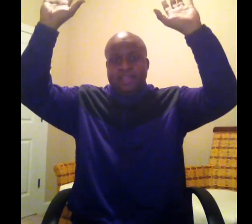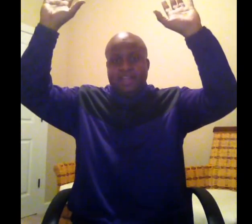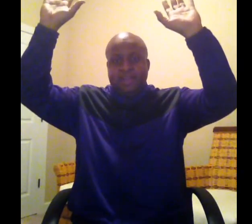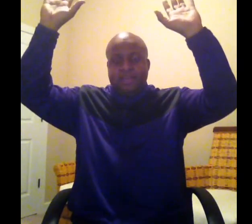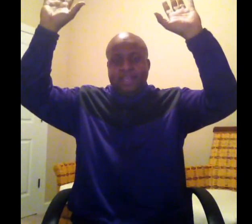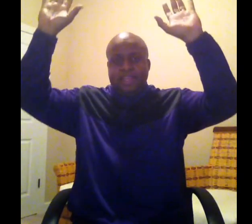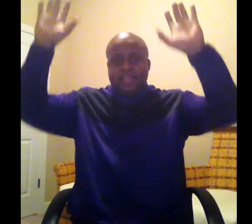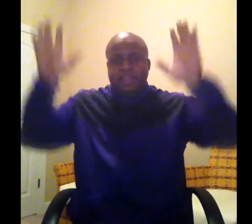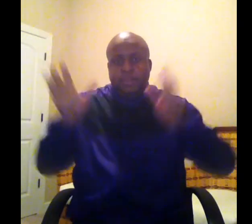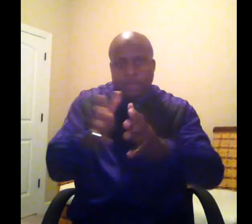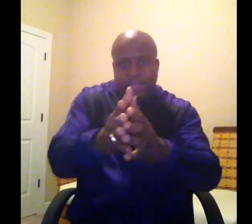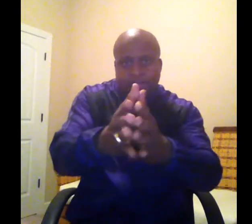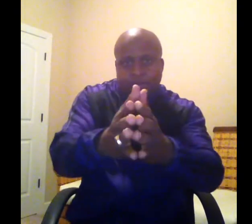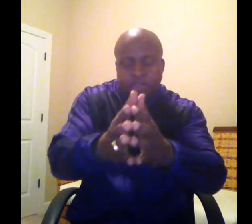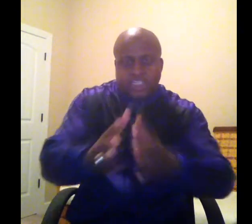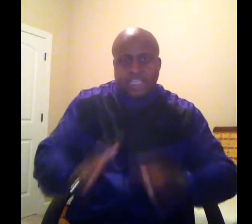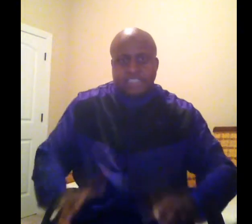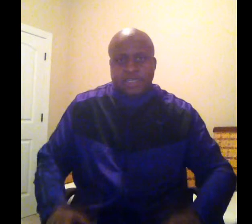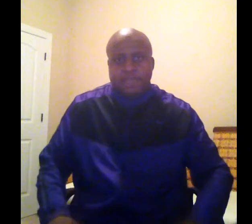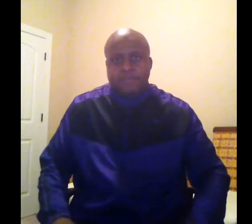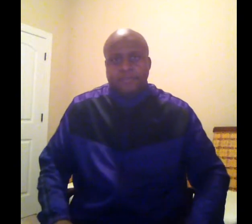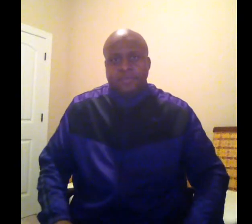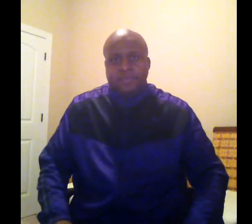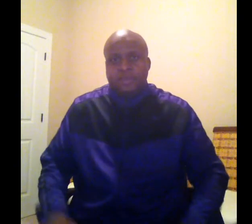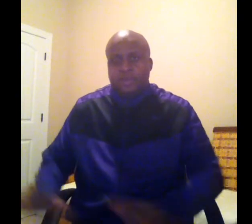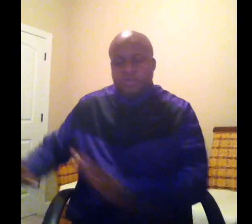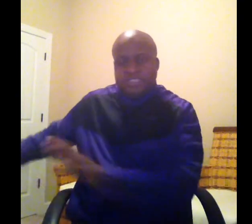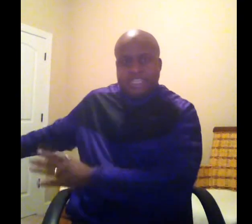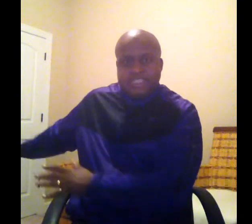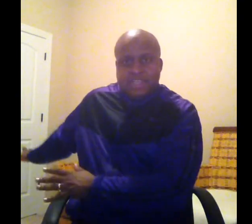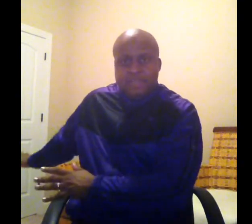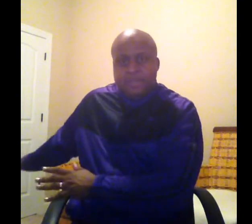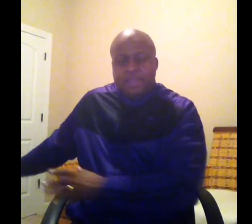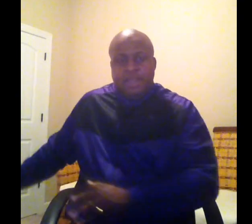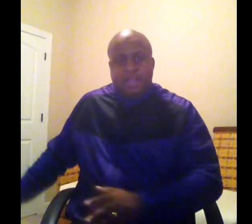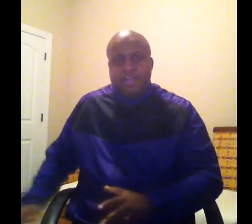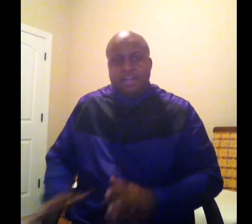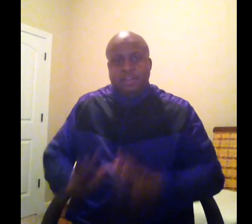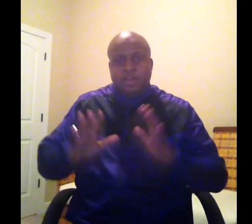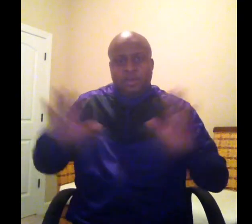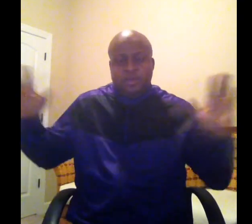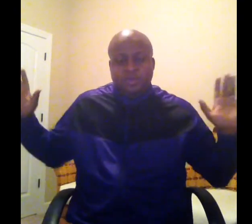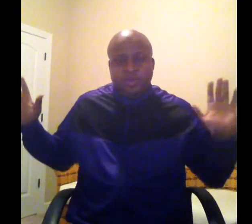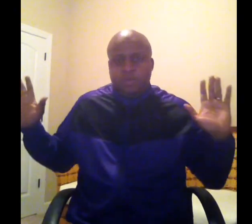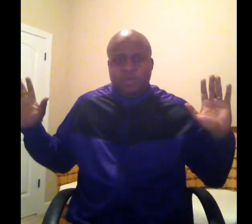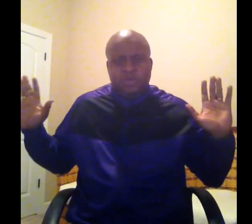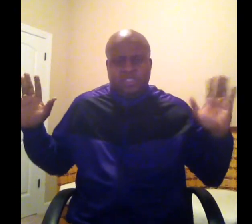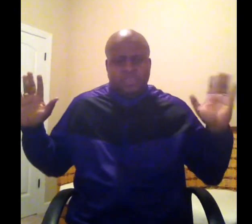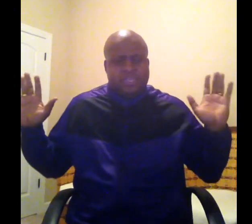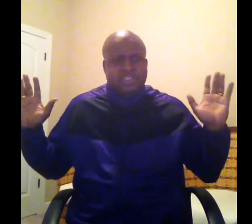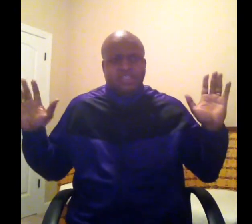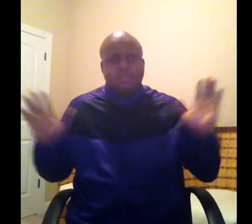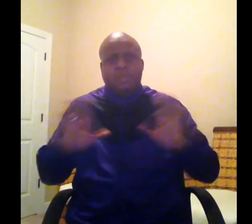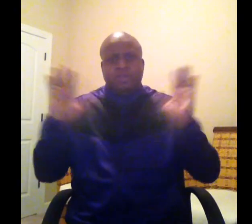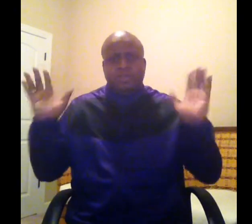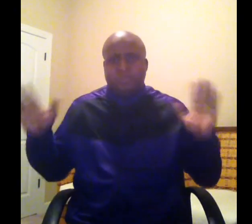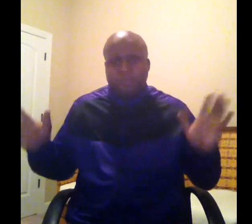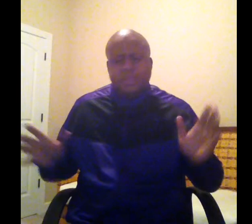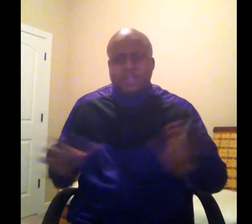-dollar plane without first testing it? Who sends up, you know, who spends multi-million